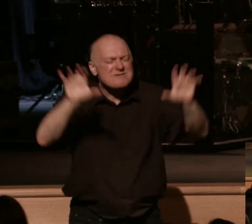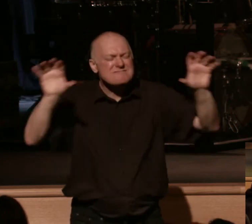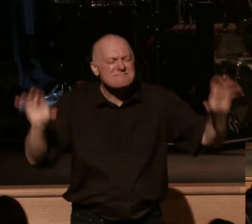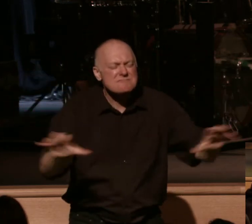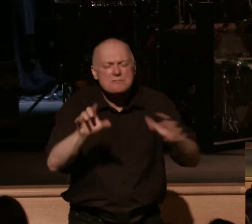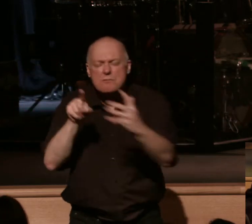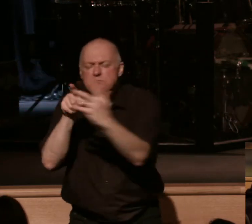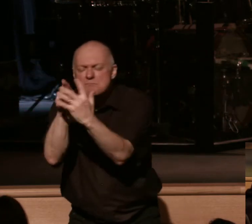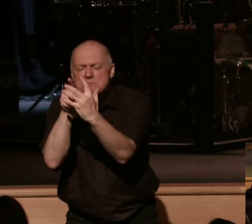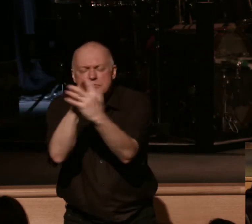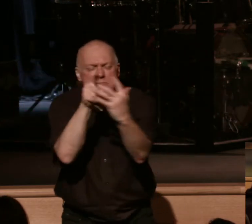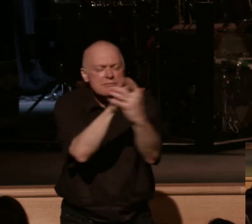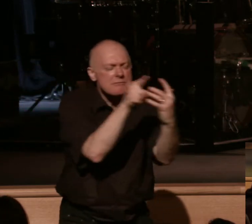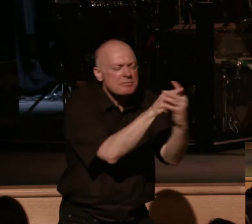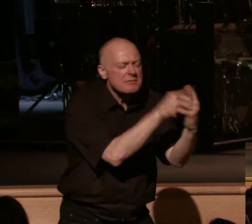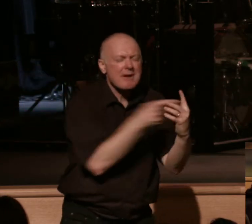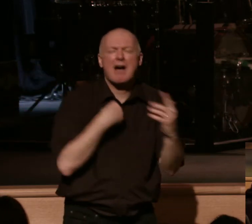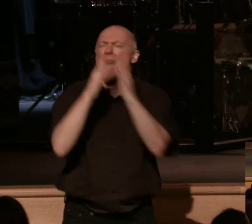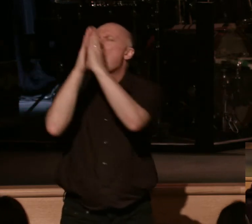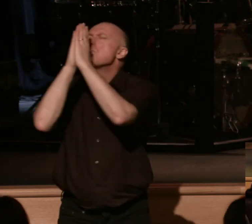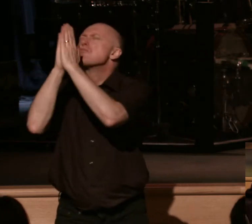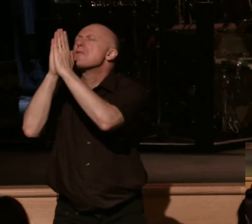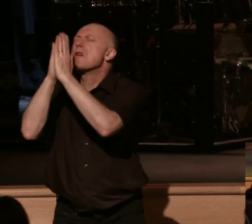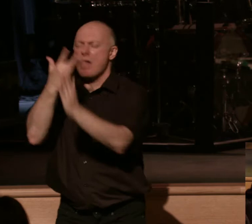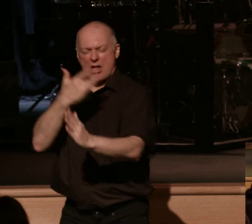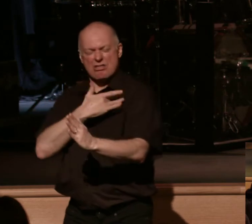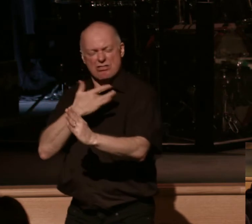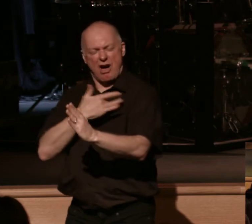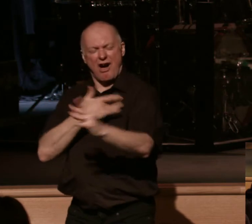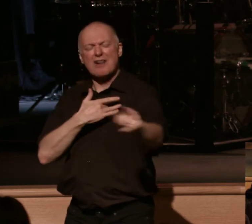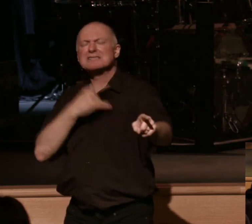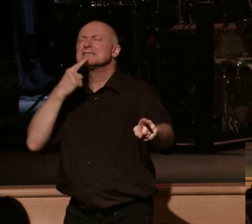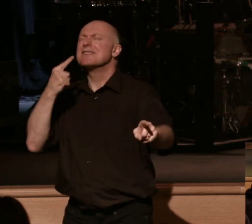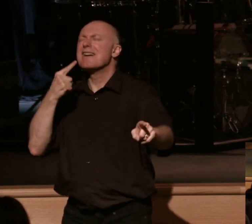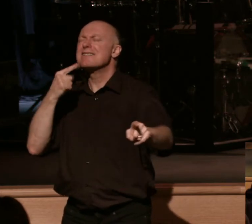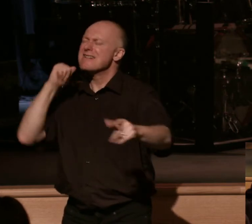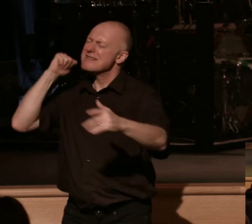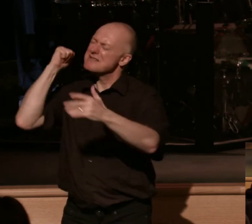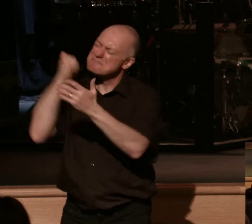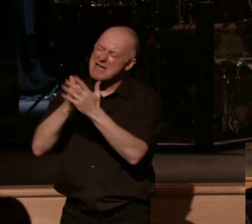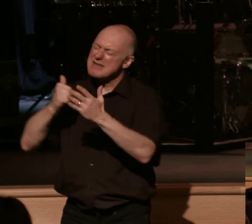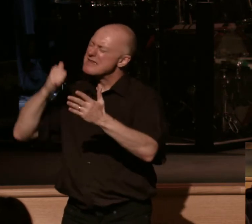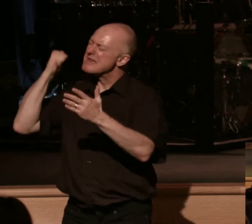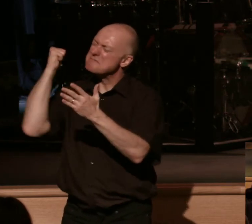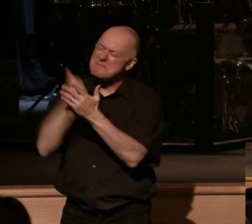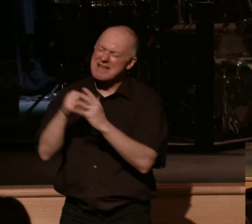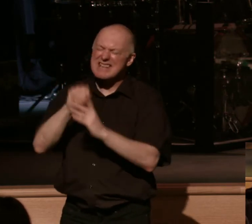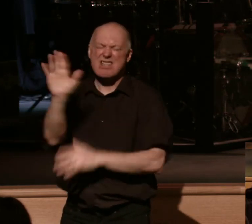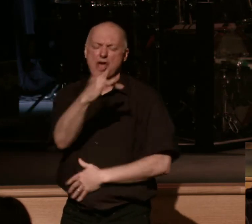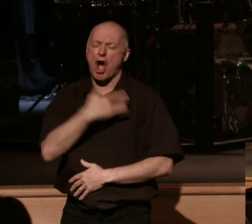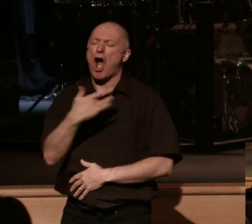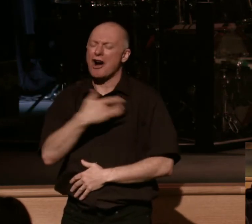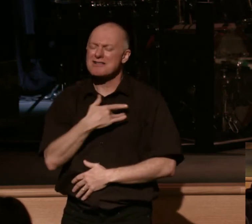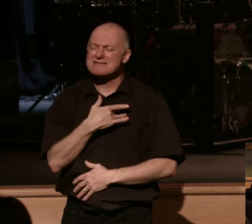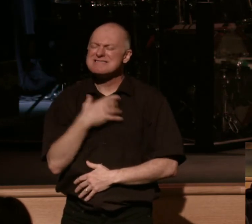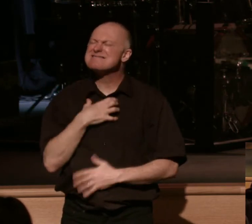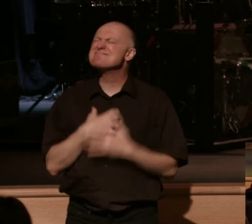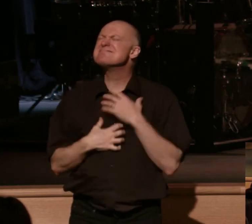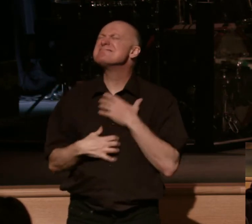move. Even now, I pray, the hearts of Your people are saying amen in their hearts. They are desiring for this to